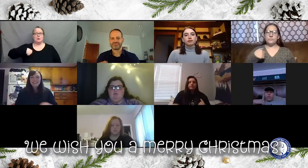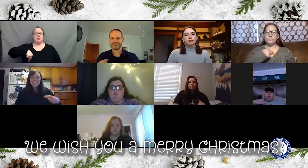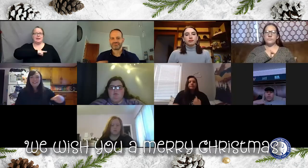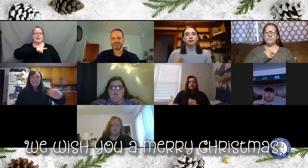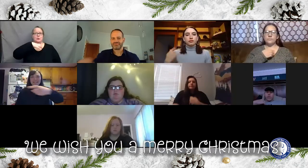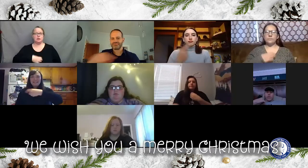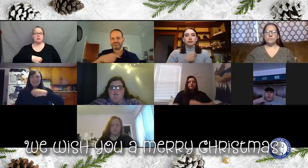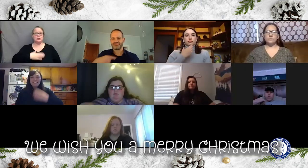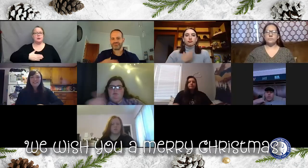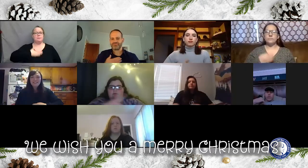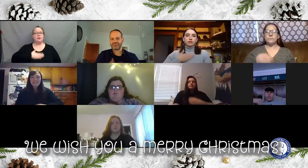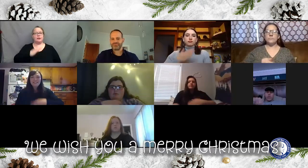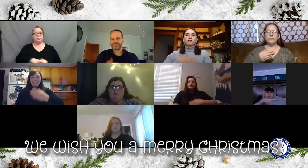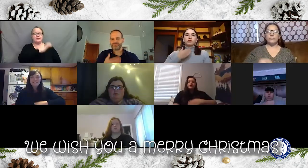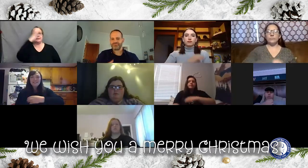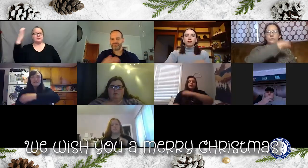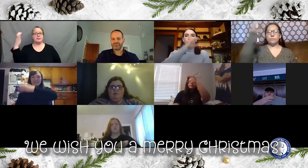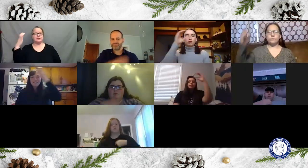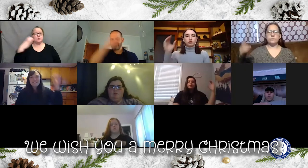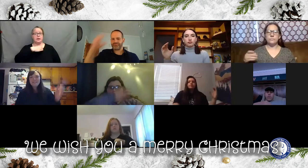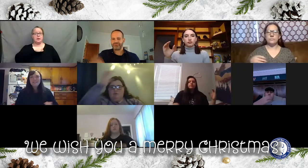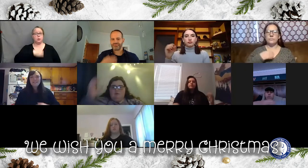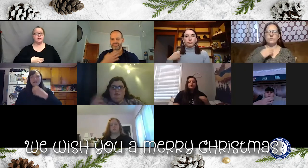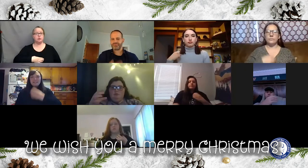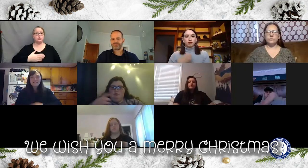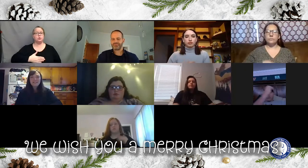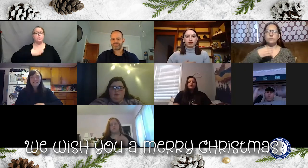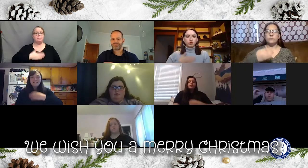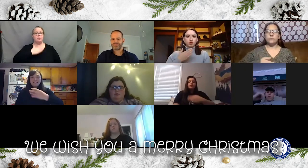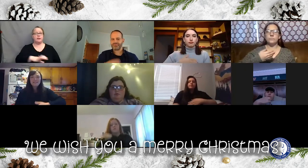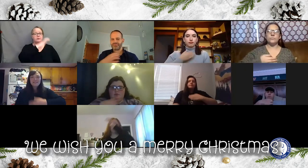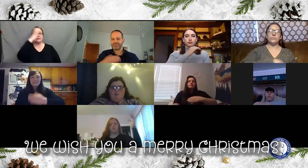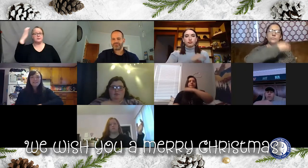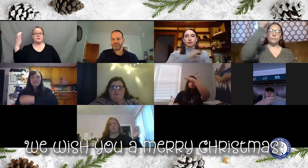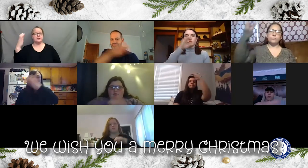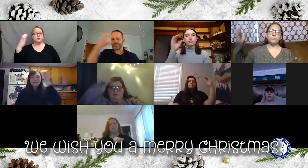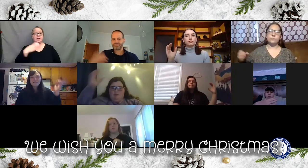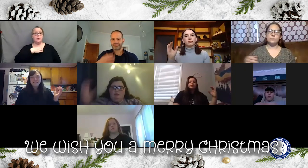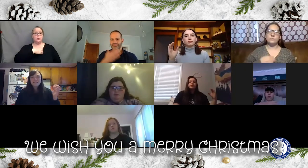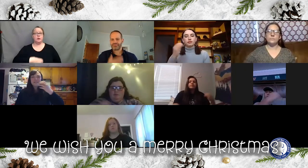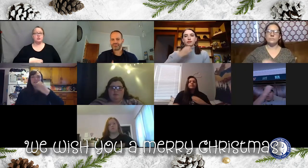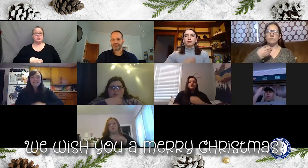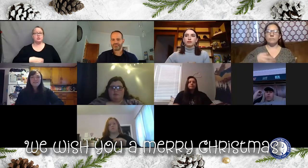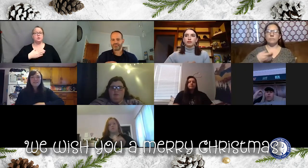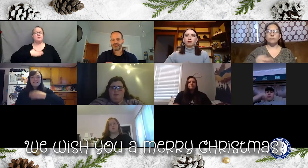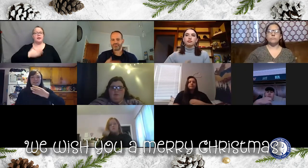We wish you a Merry Christmas, We wish you a Merry Christmas,